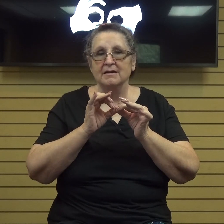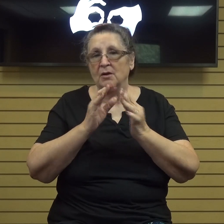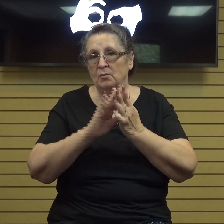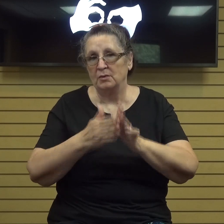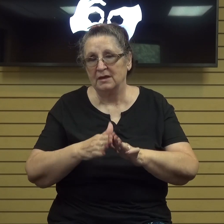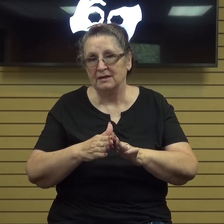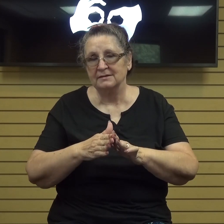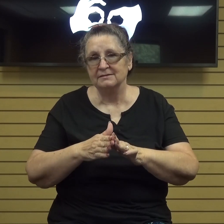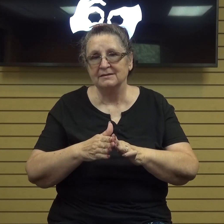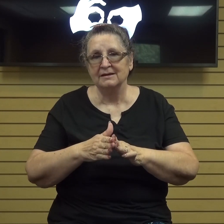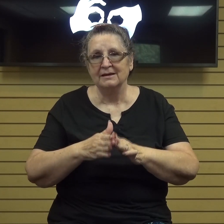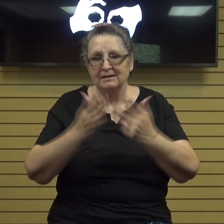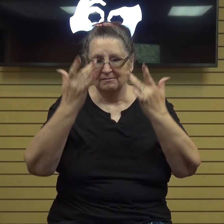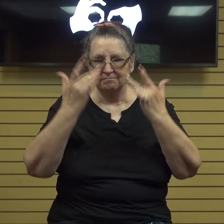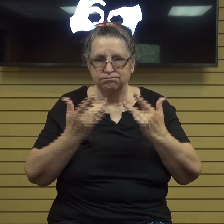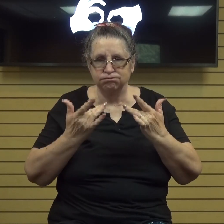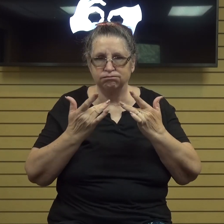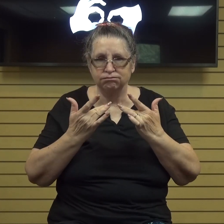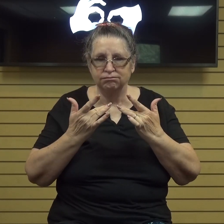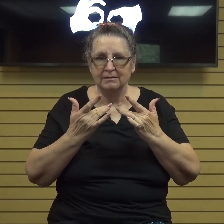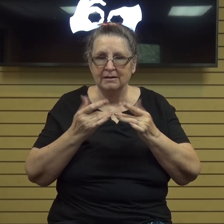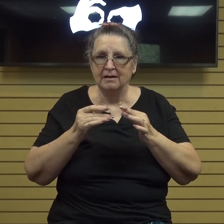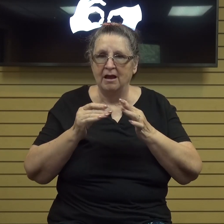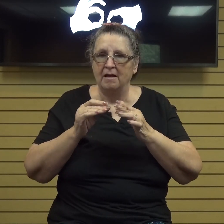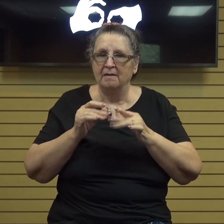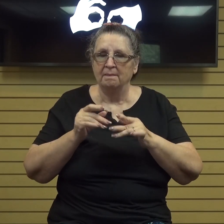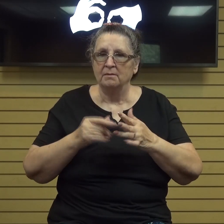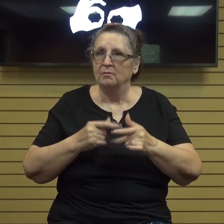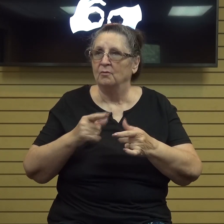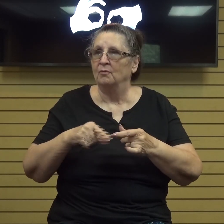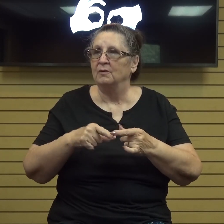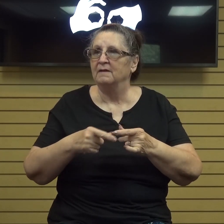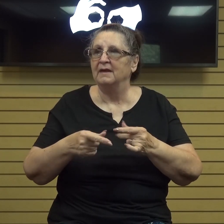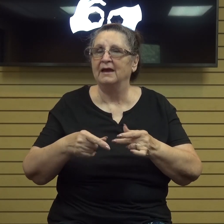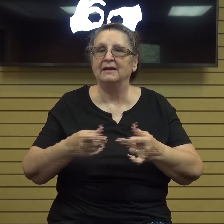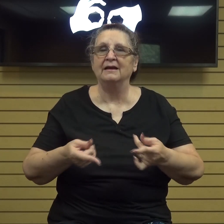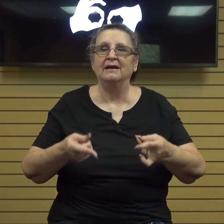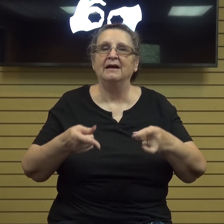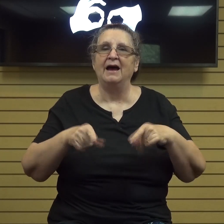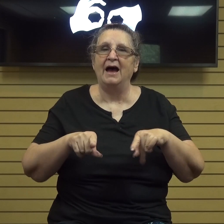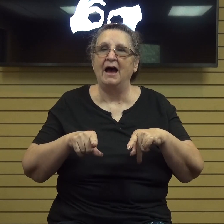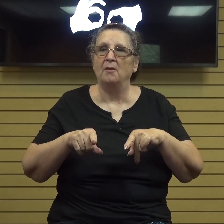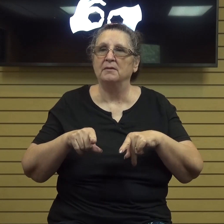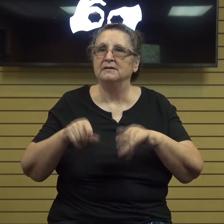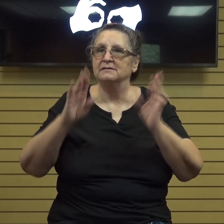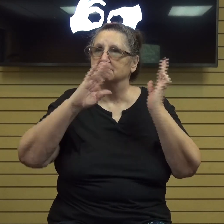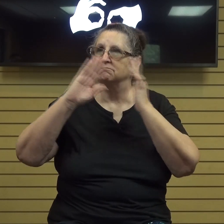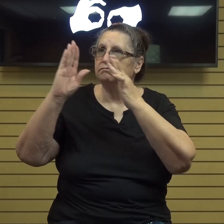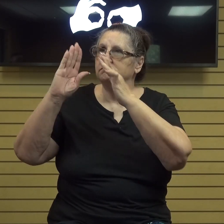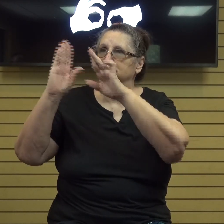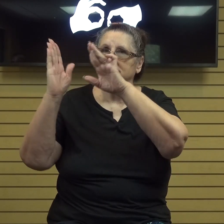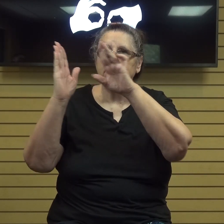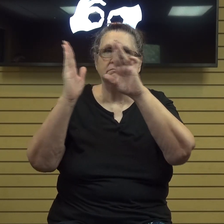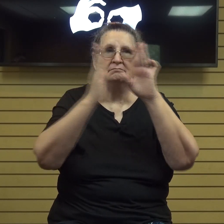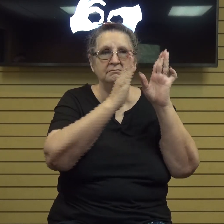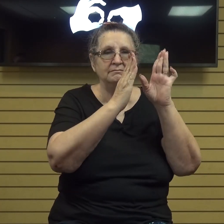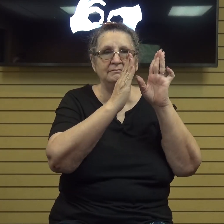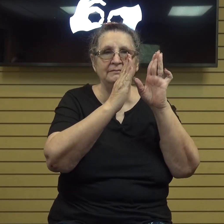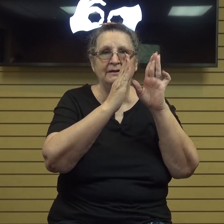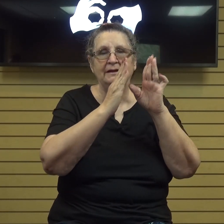focus shift from God onto our troubles onto how it's affecting me and what a burden it is on me rather